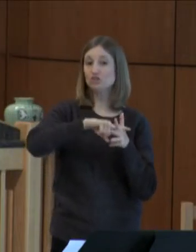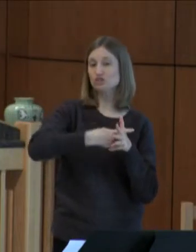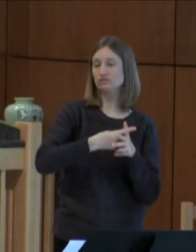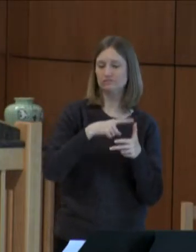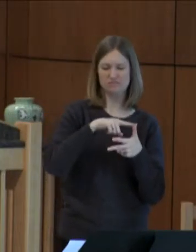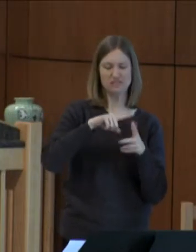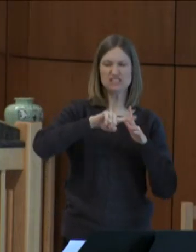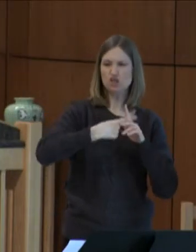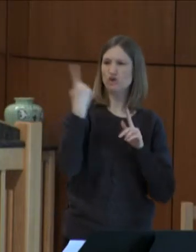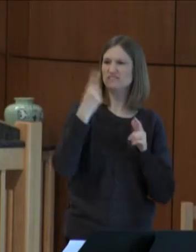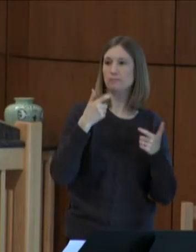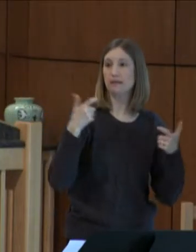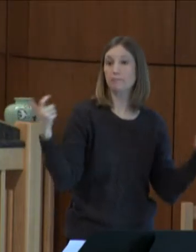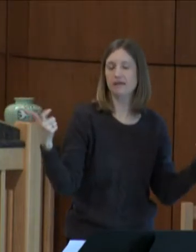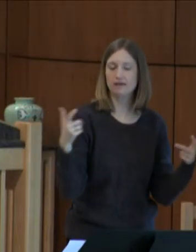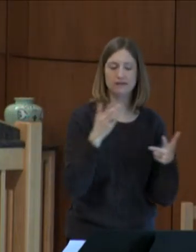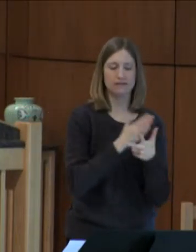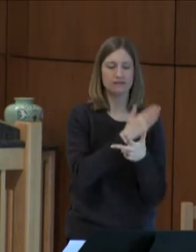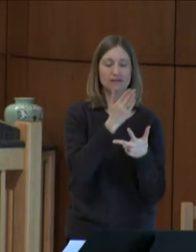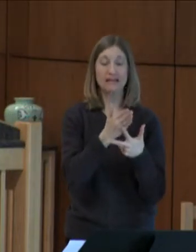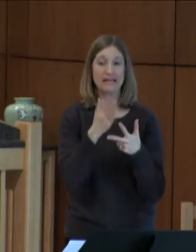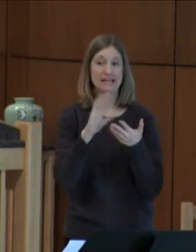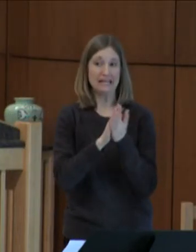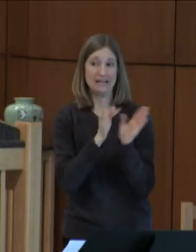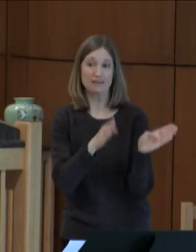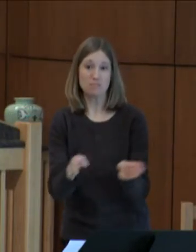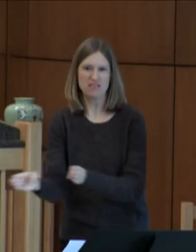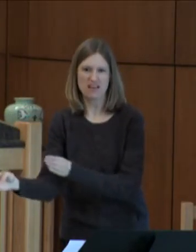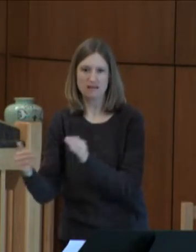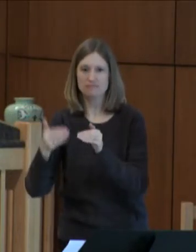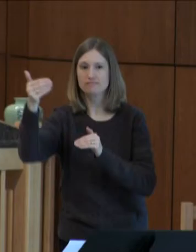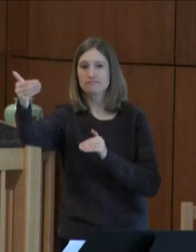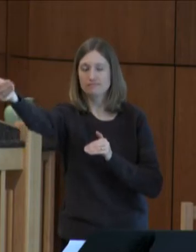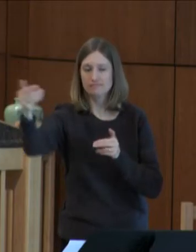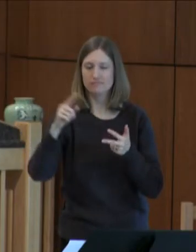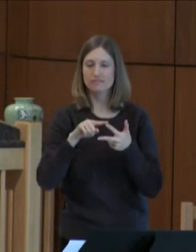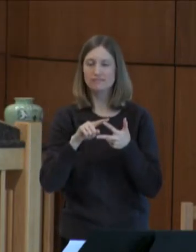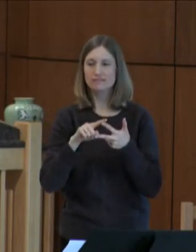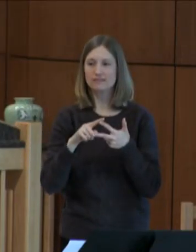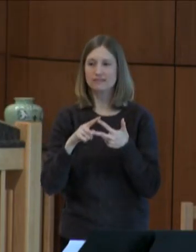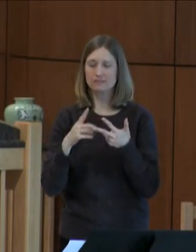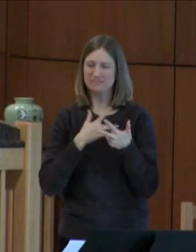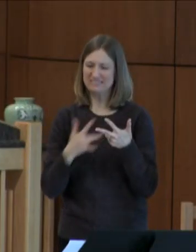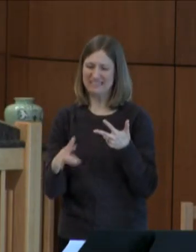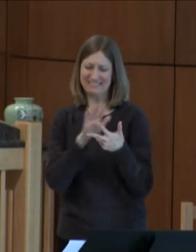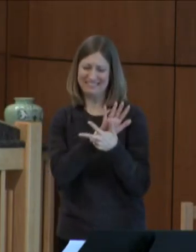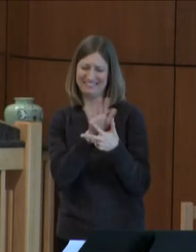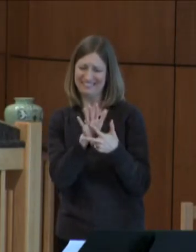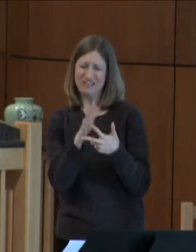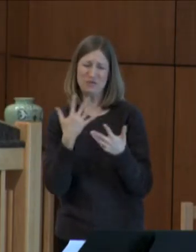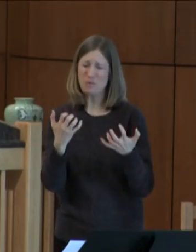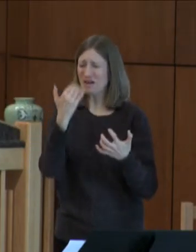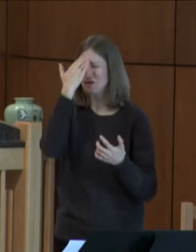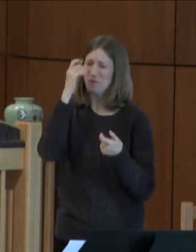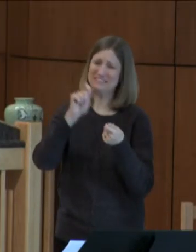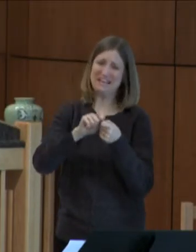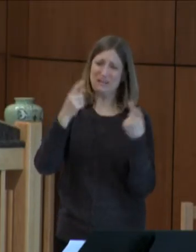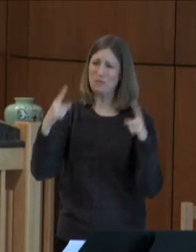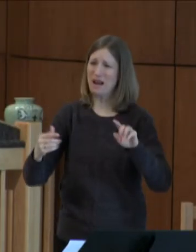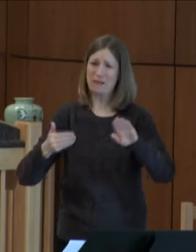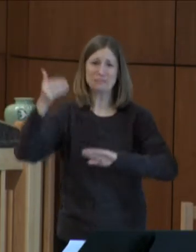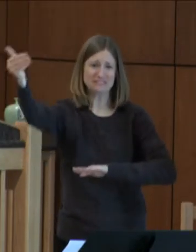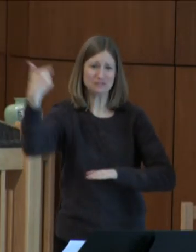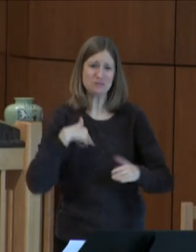about getting the itinerary. How so many times we want to know exactly where we're going and how to get there.